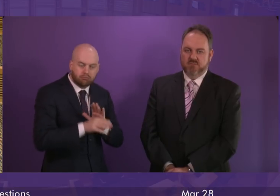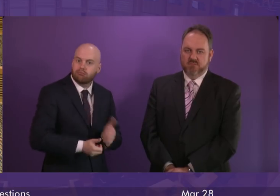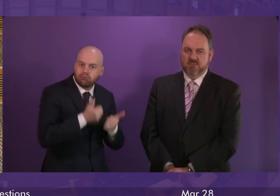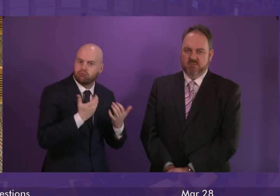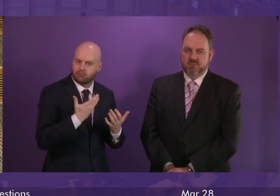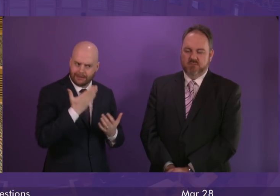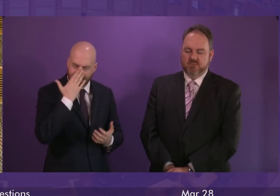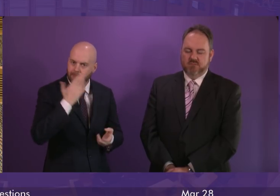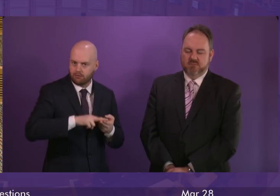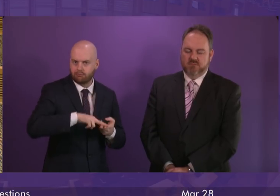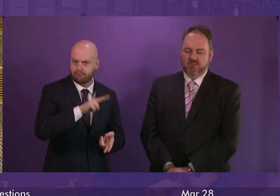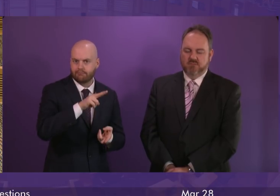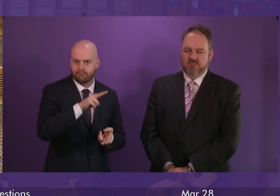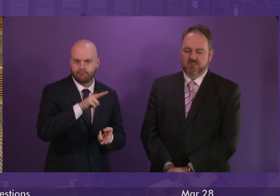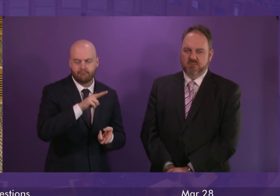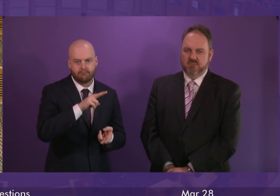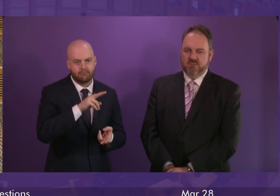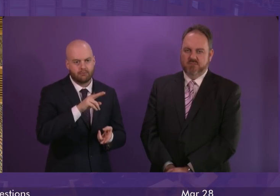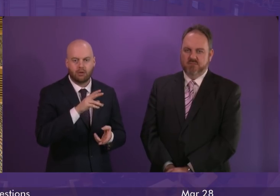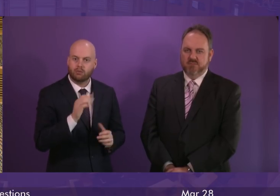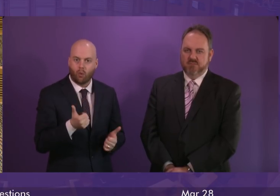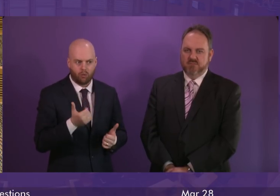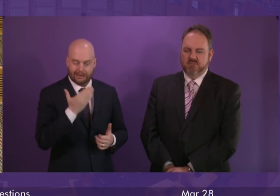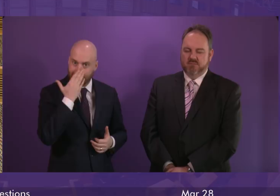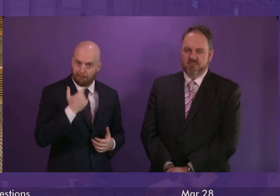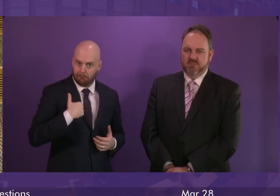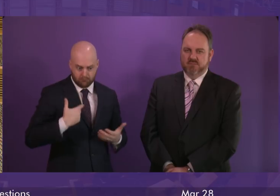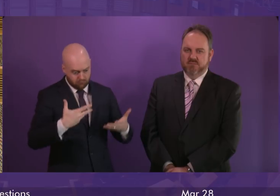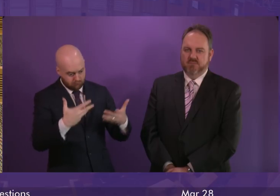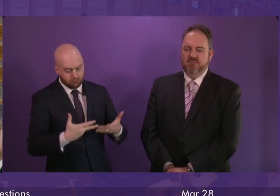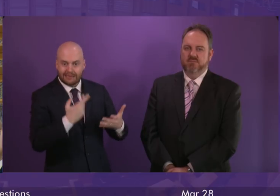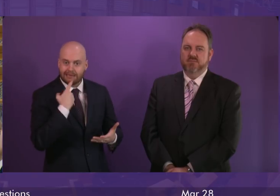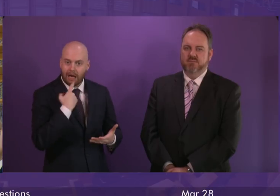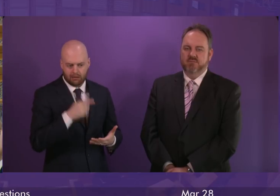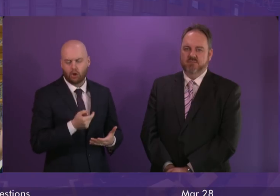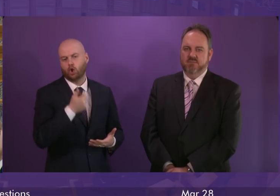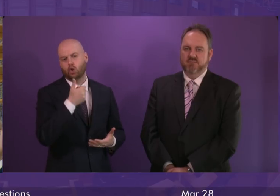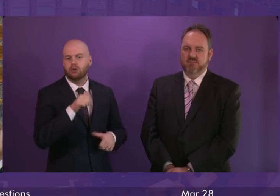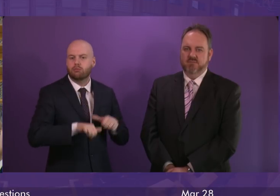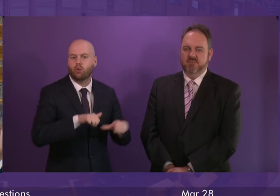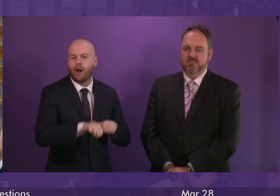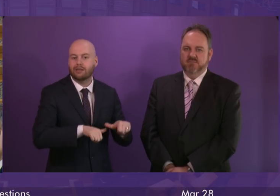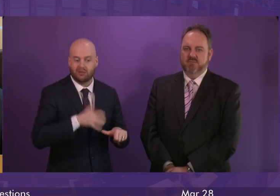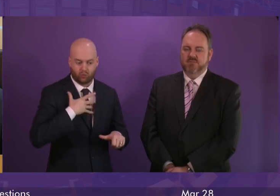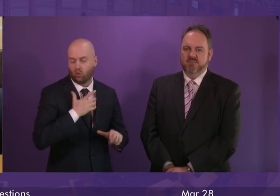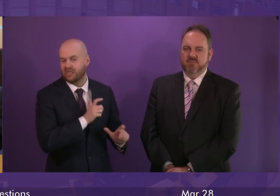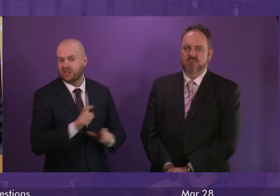attainment gap close. So that is good progress and it is progress that we are determined to continue.